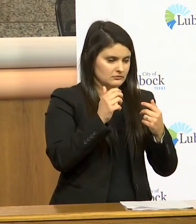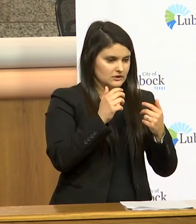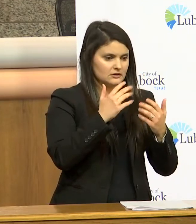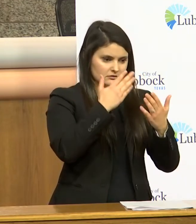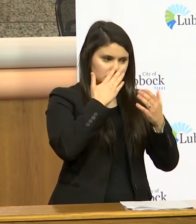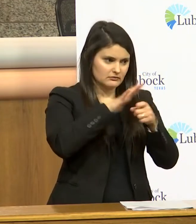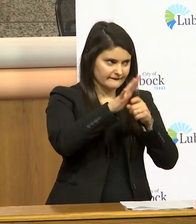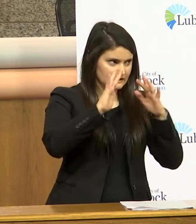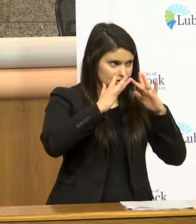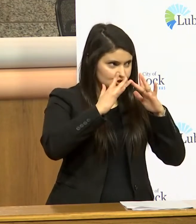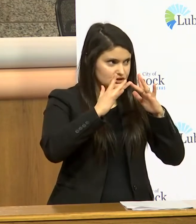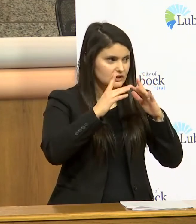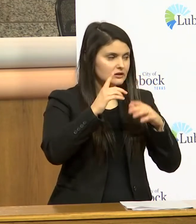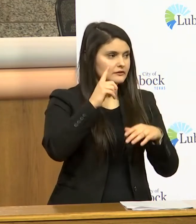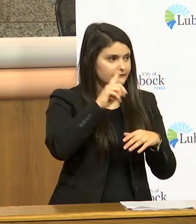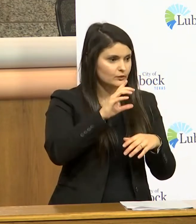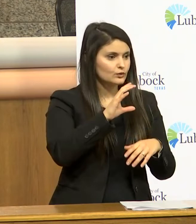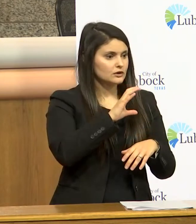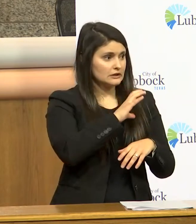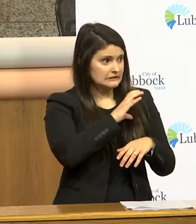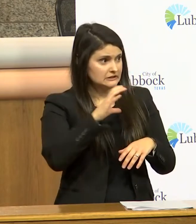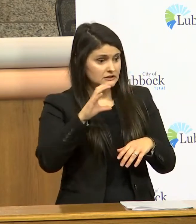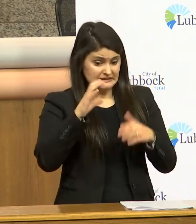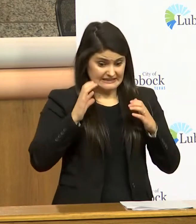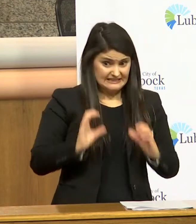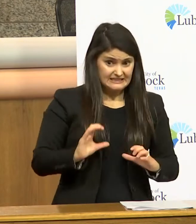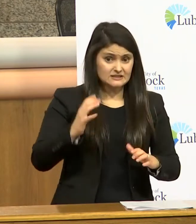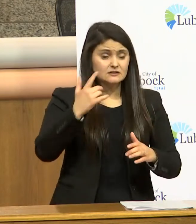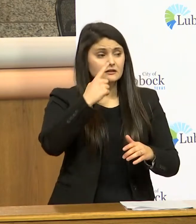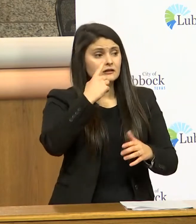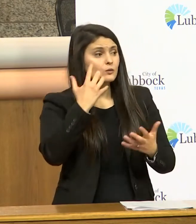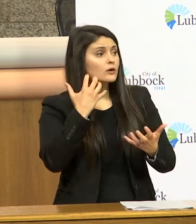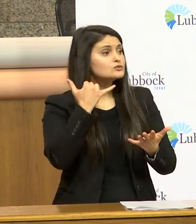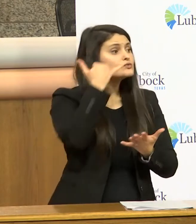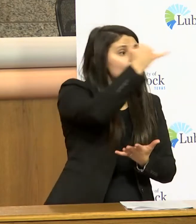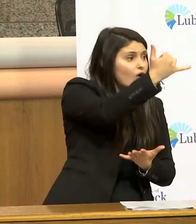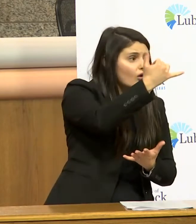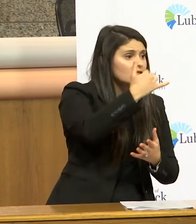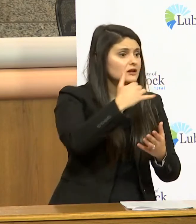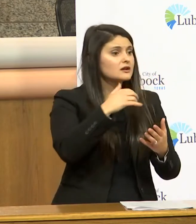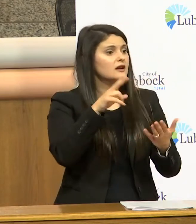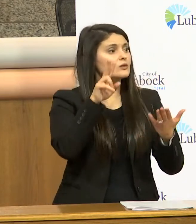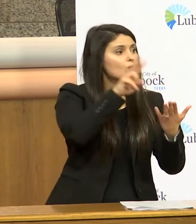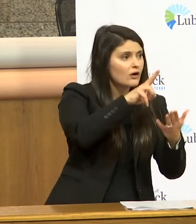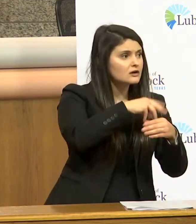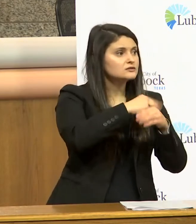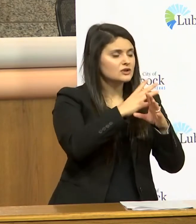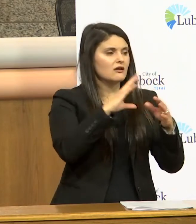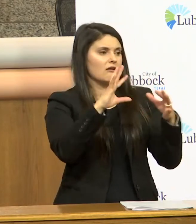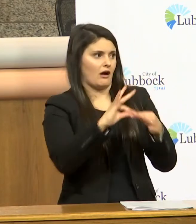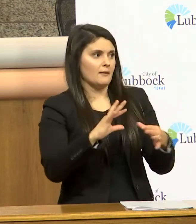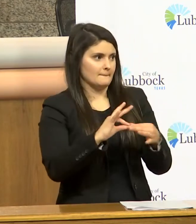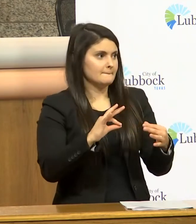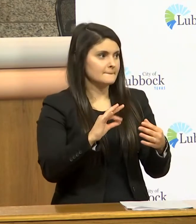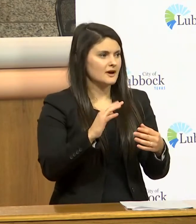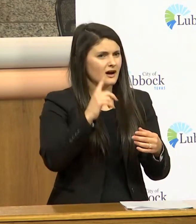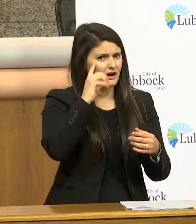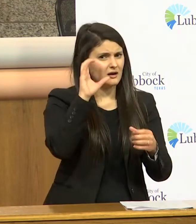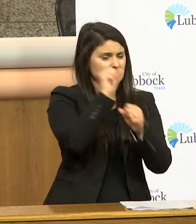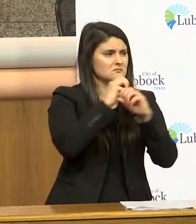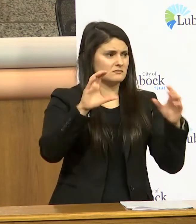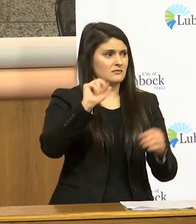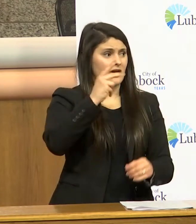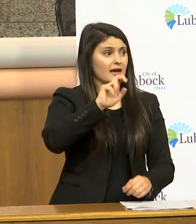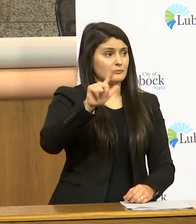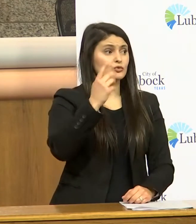for citizen call phone calls to listen to the meeting and to comment so i would imagine that by our april 14th